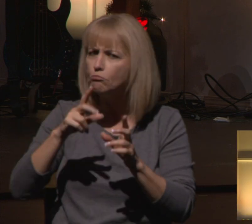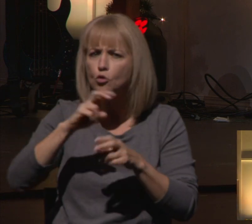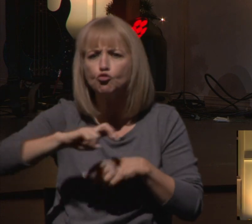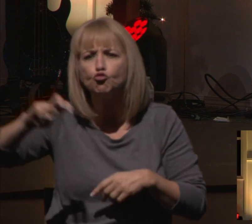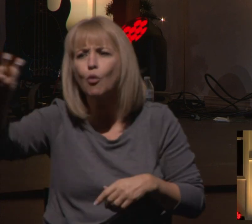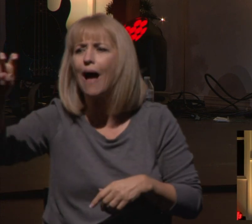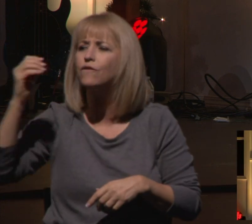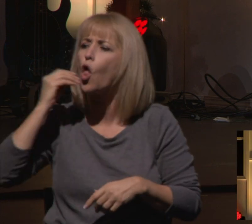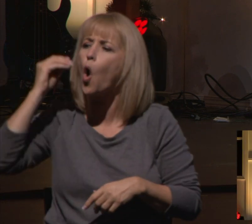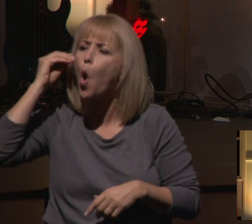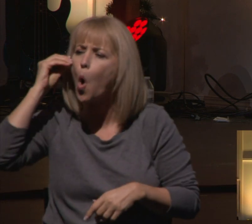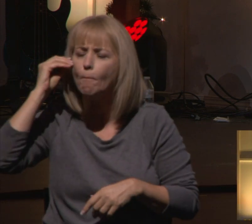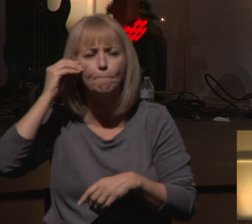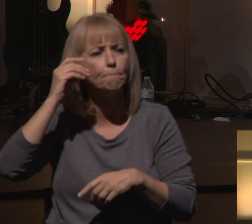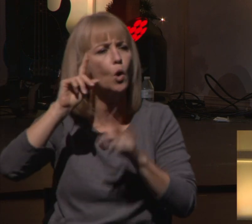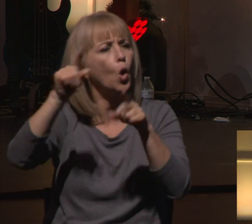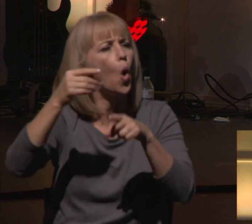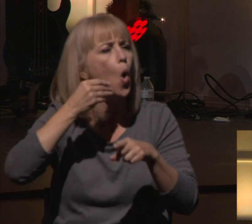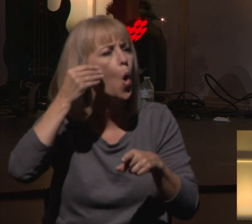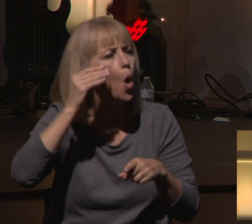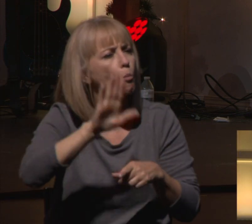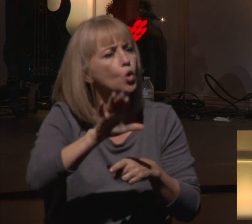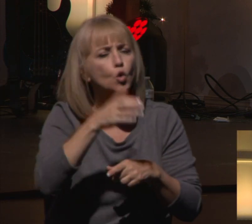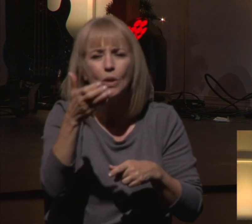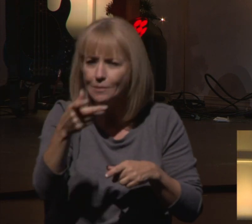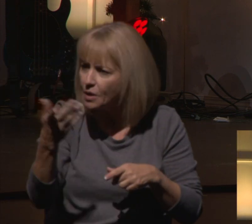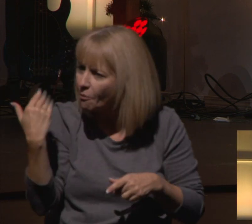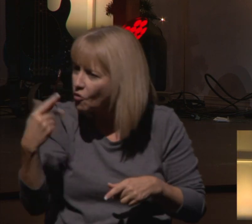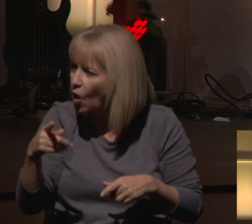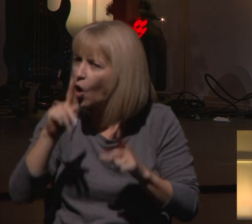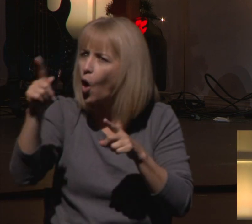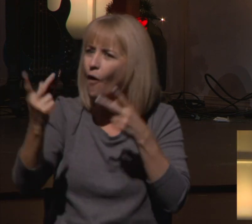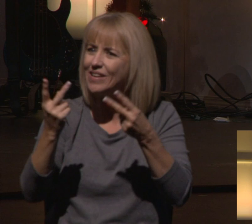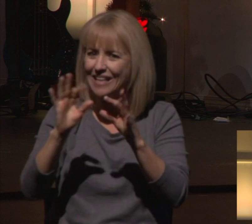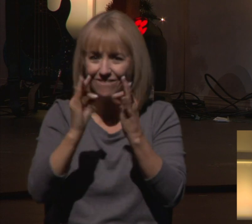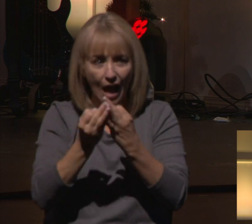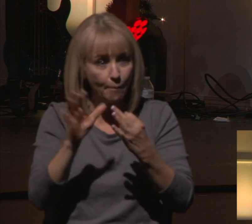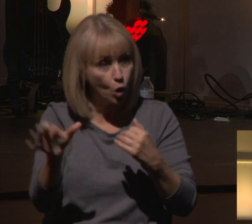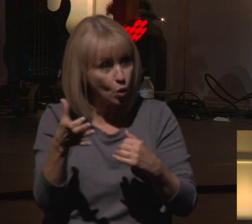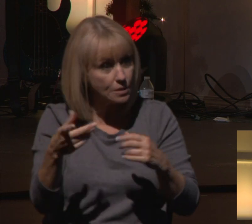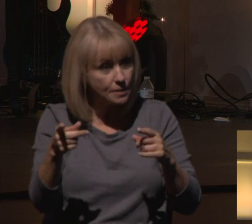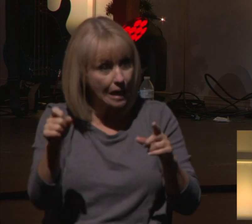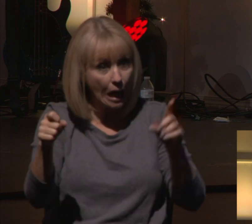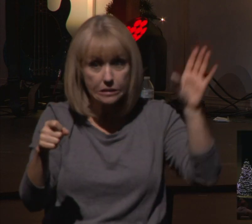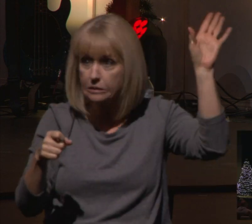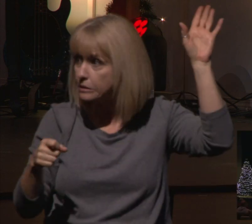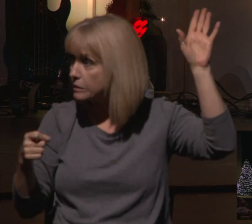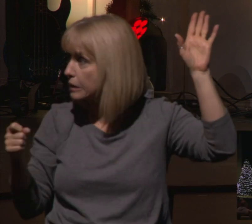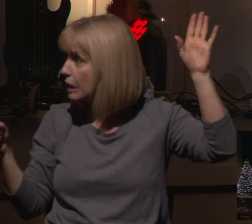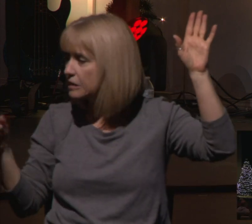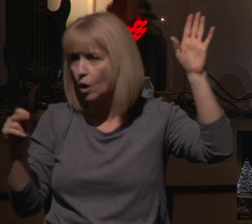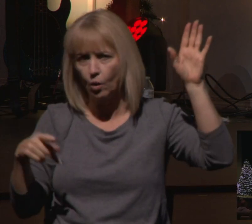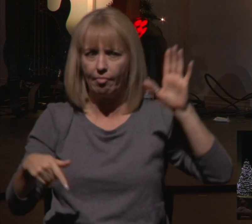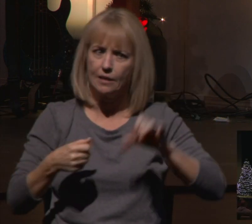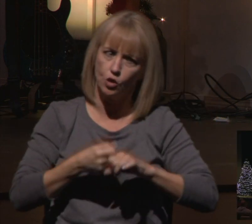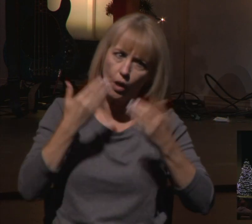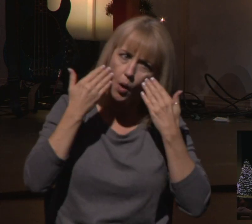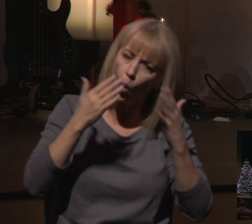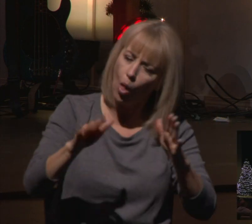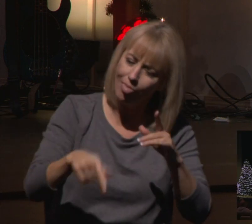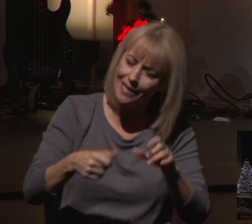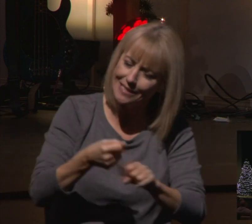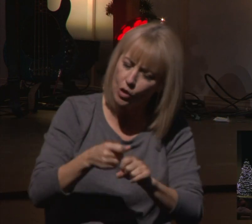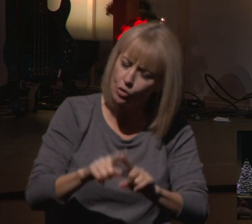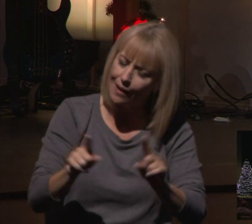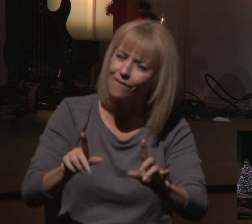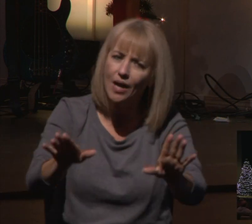up or whenever you're older, go to visit family. Anybody visit family for Christmas? Typically. I know things are different this year. But